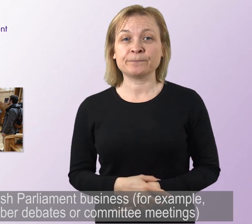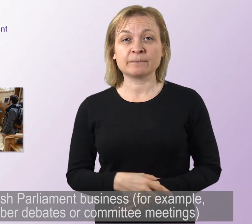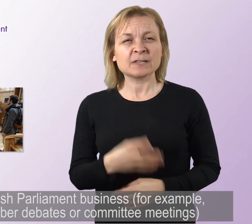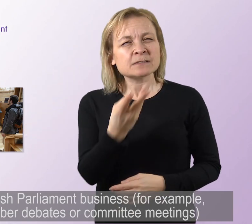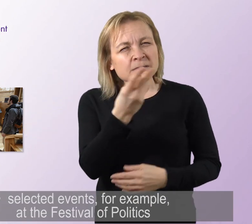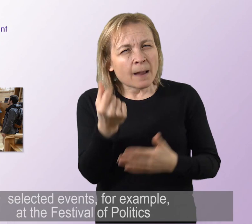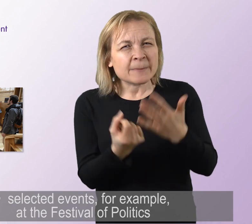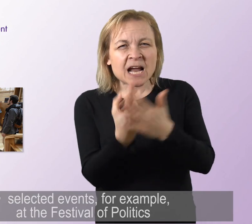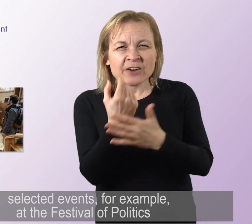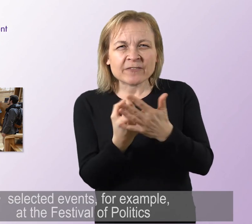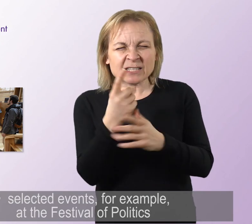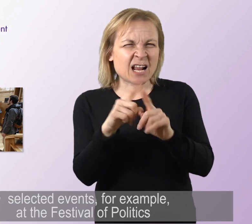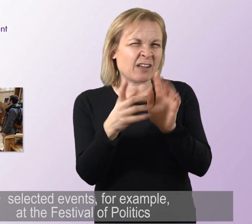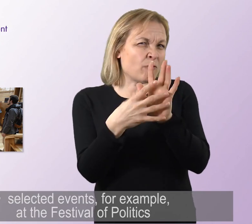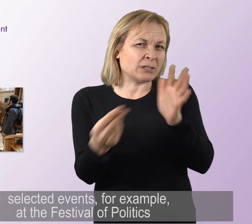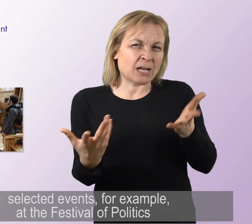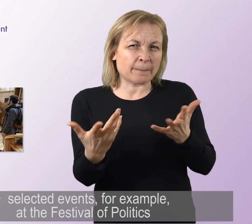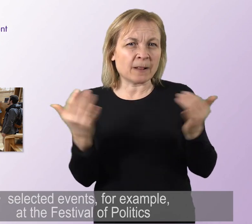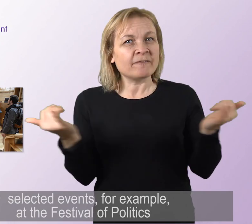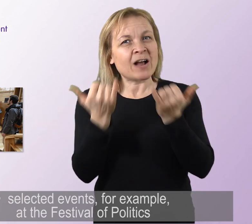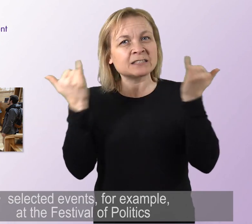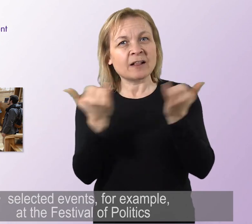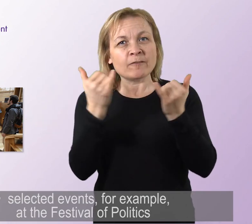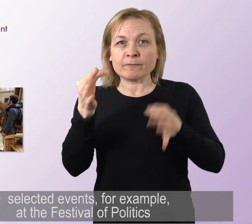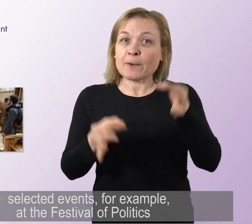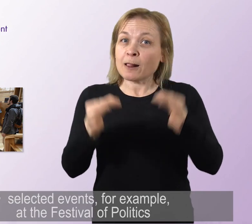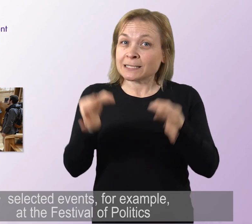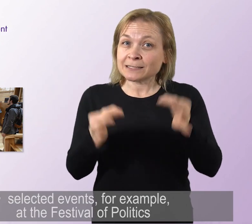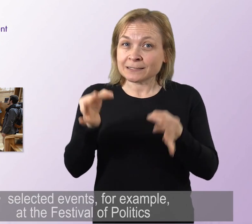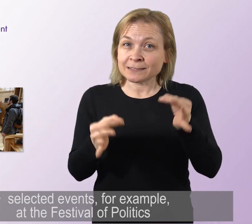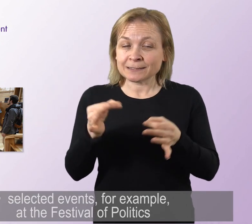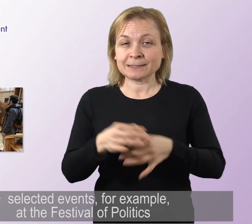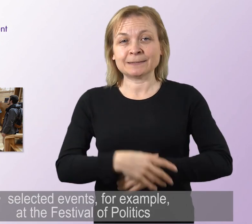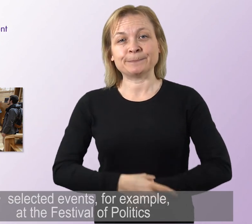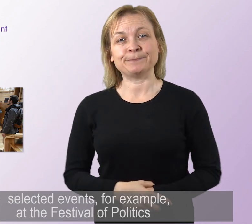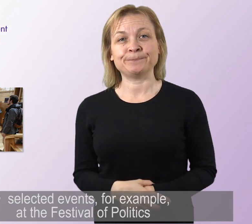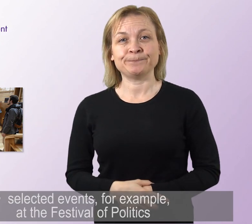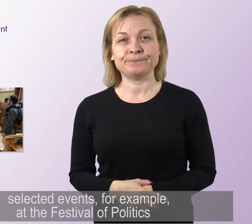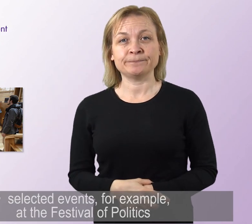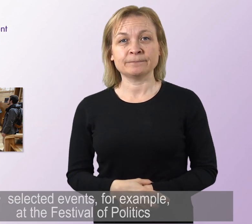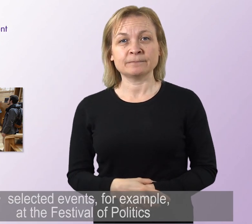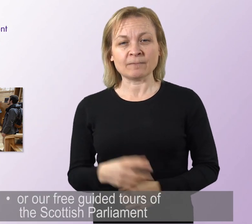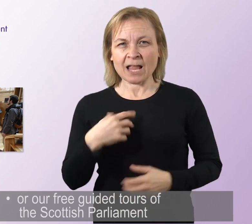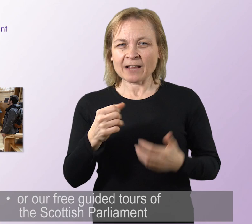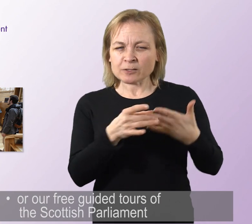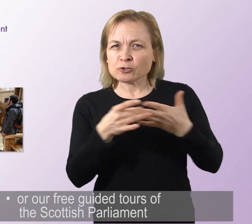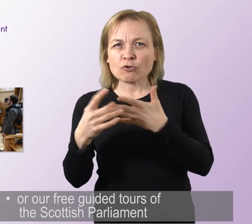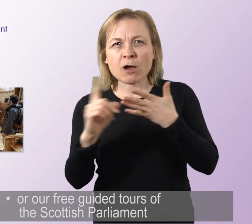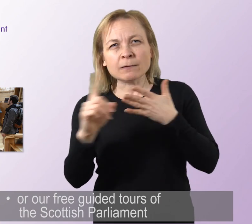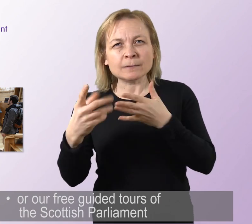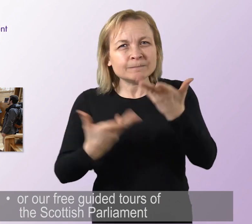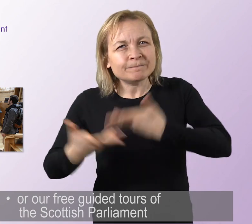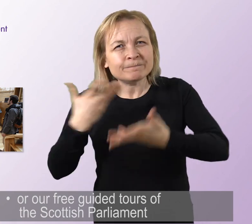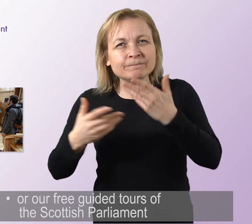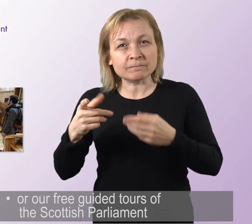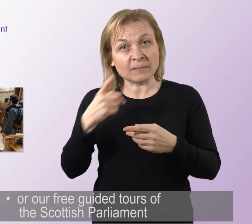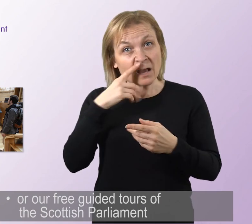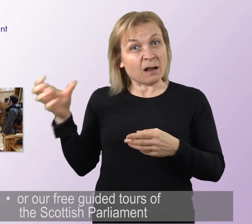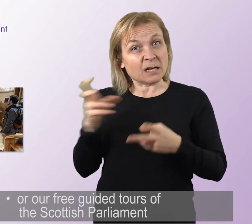or committee meetings Selected events, for example, at the Festival of Politics Or our